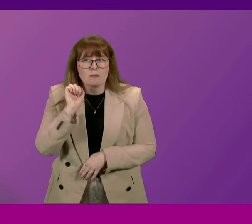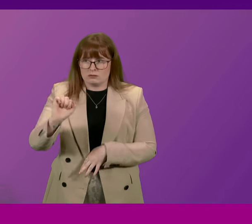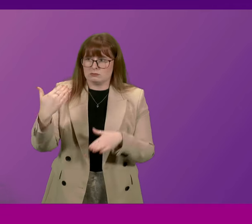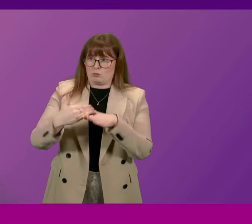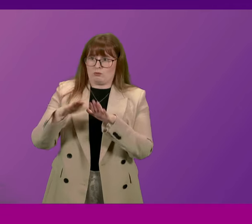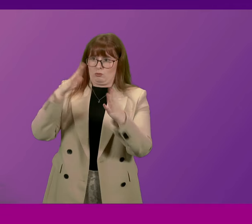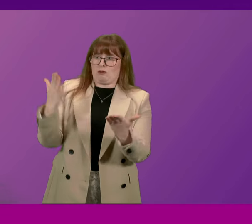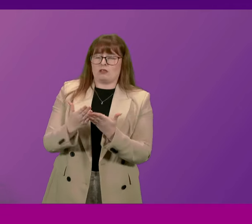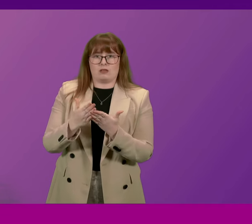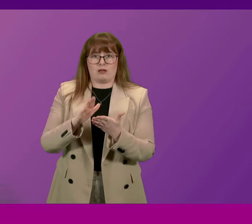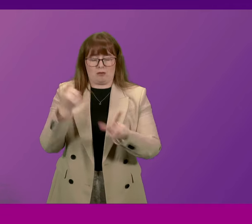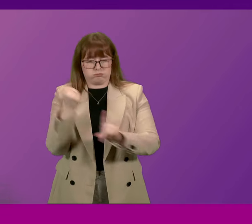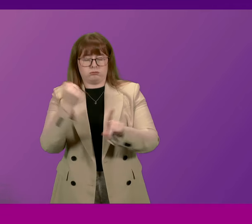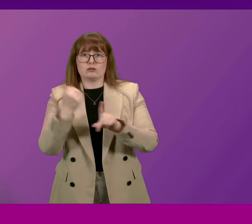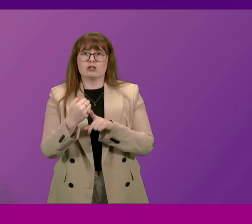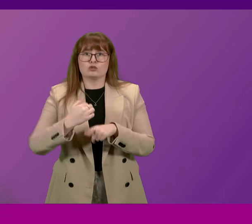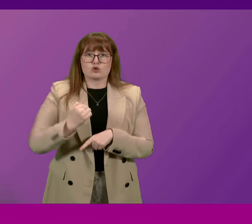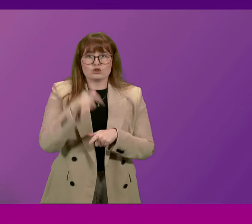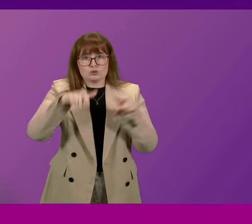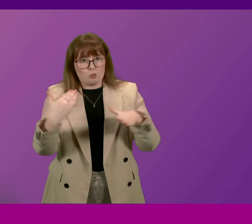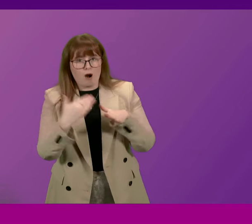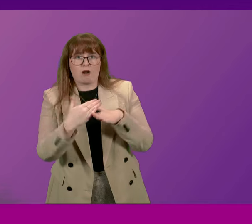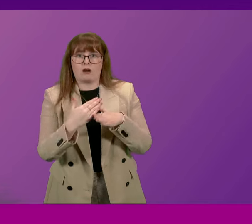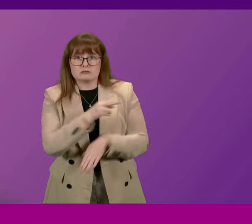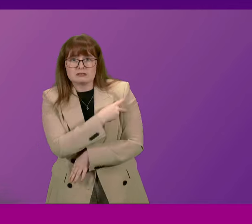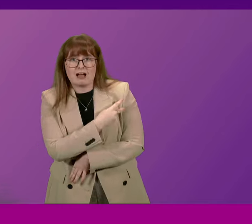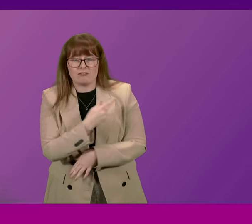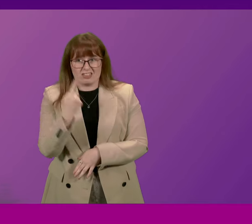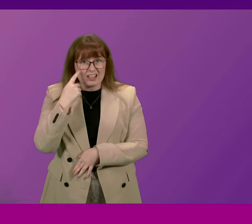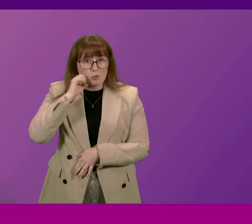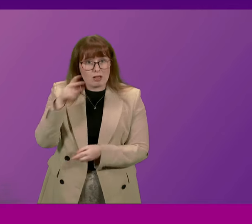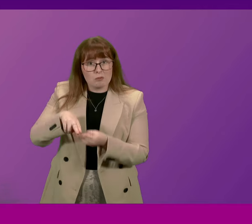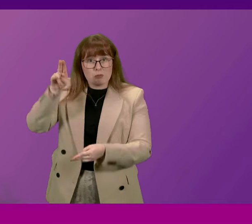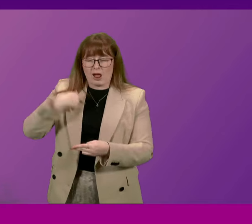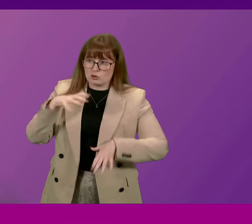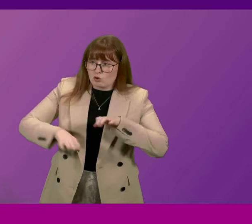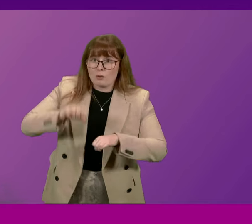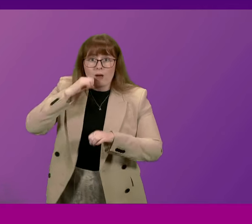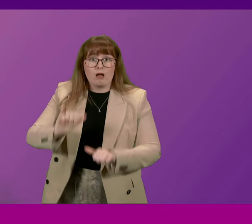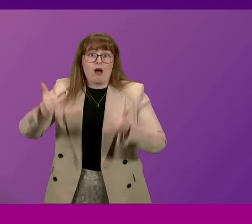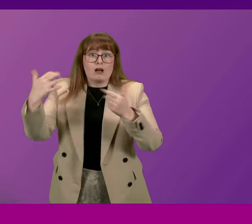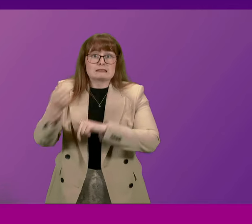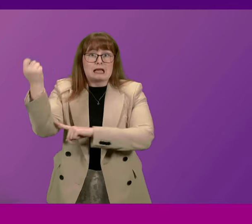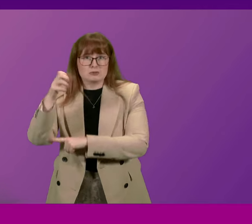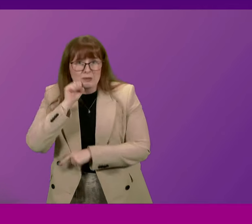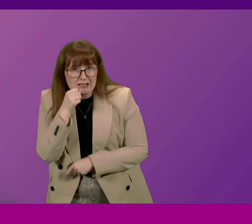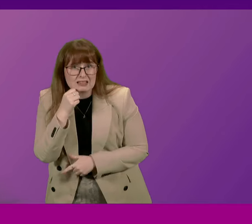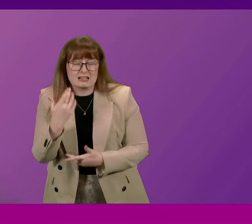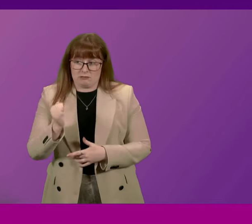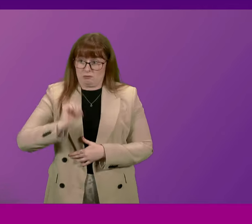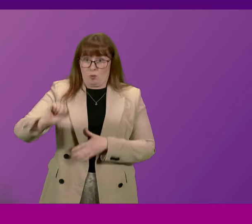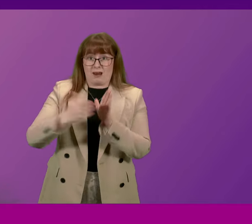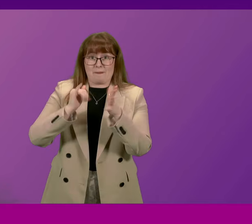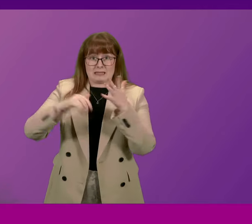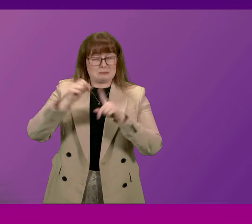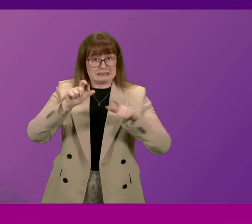hitting hardworking Scots with high taxes will somehow boost our struggling economy. Even his own MSPs are worried.